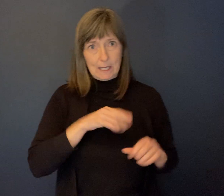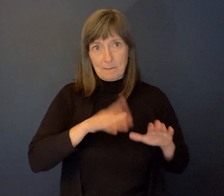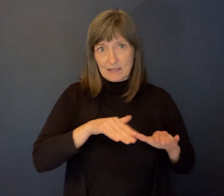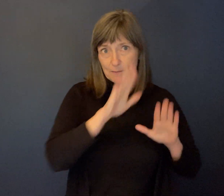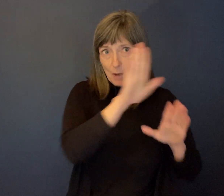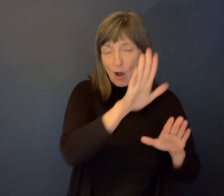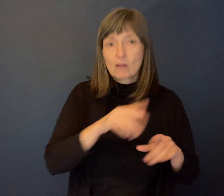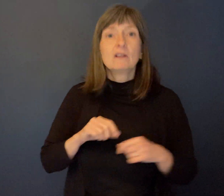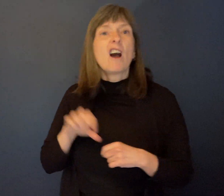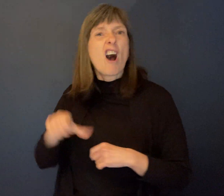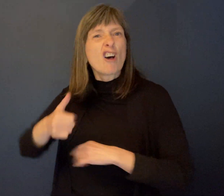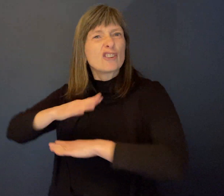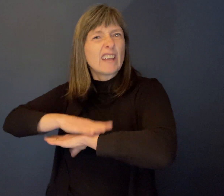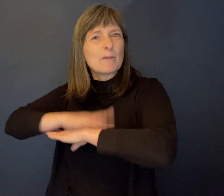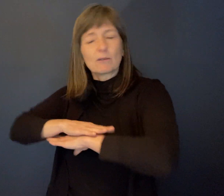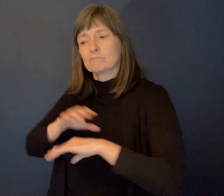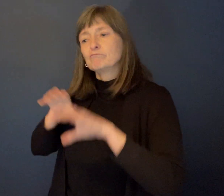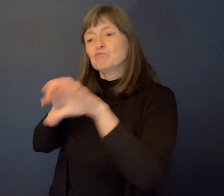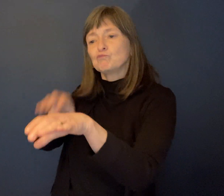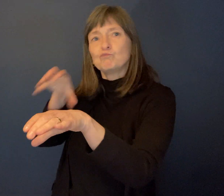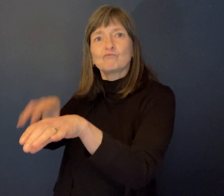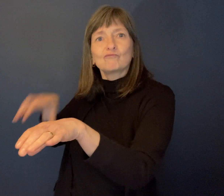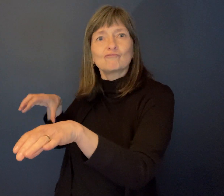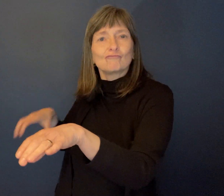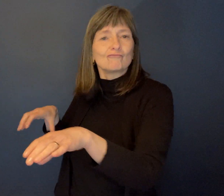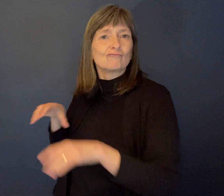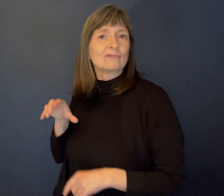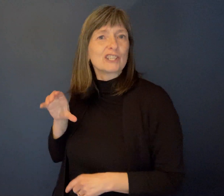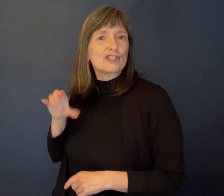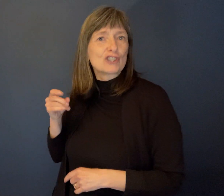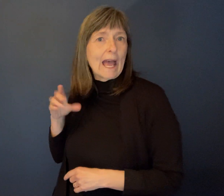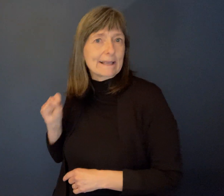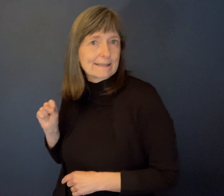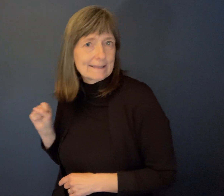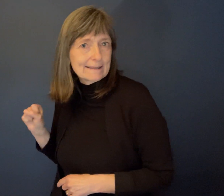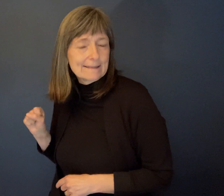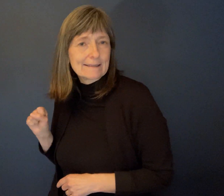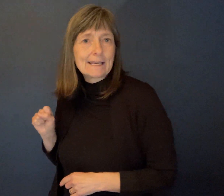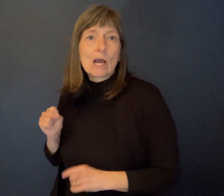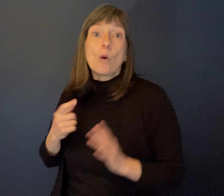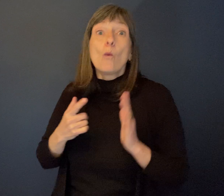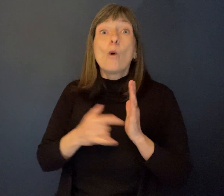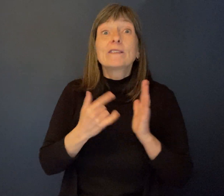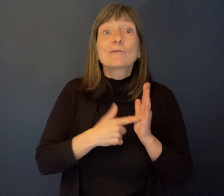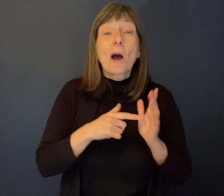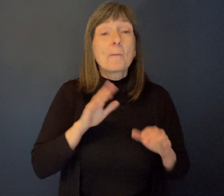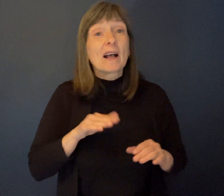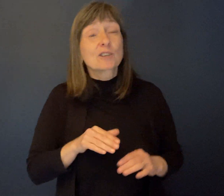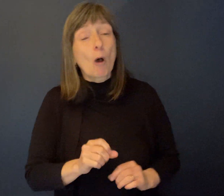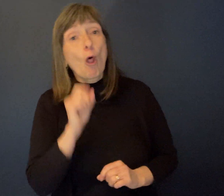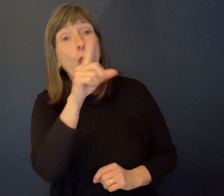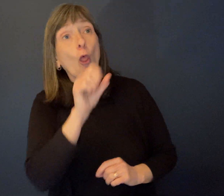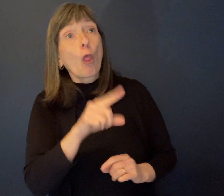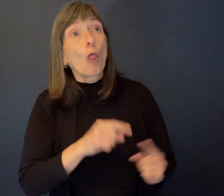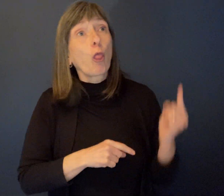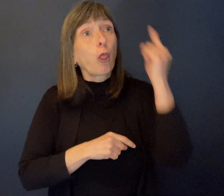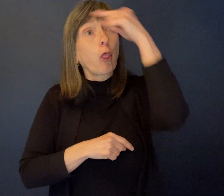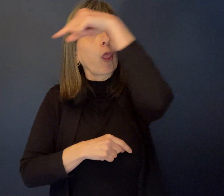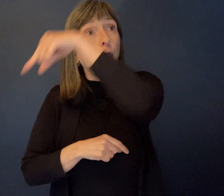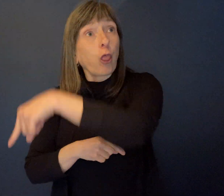were off to one side. Well, of course, every now and then that basketball would end up on that, that crib board or that chess board or whatever. So,